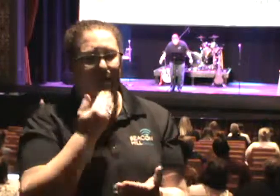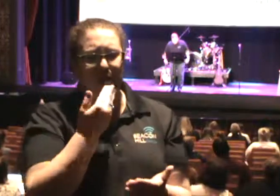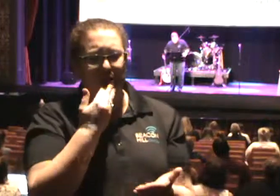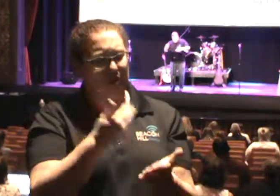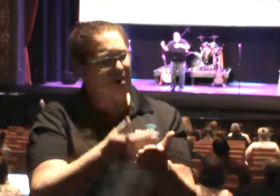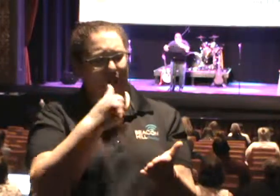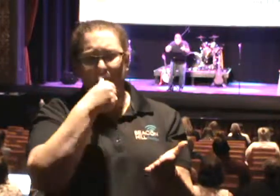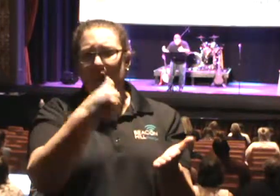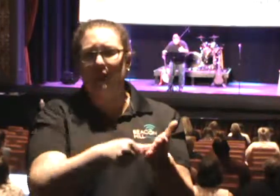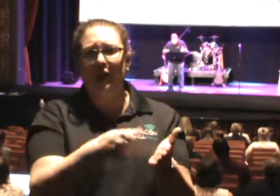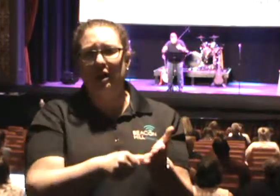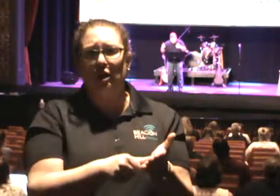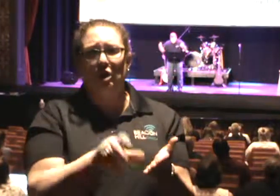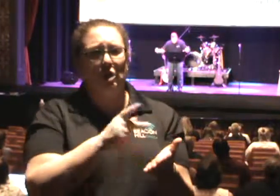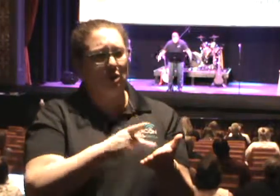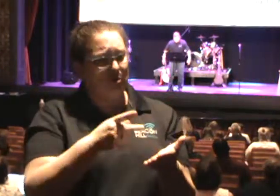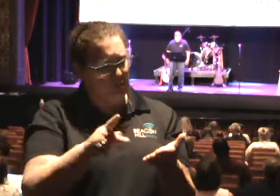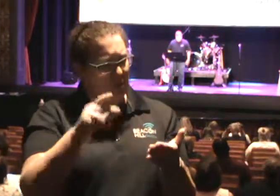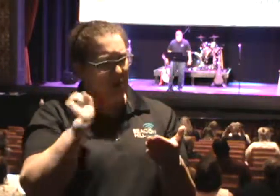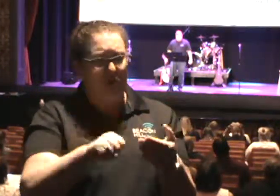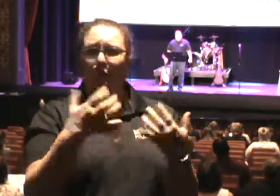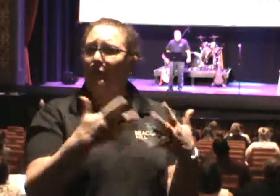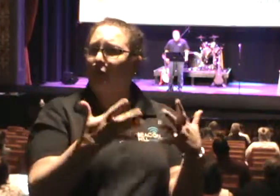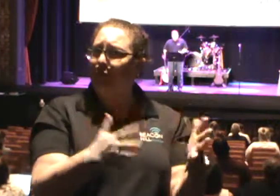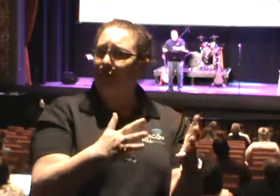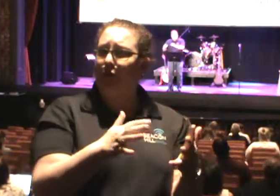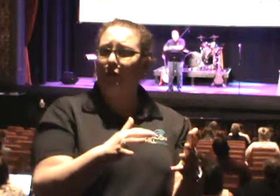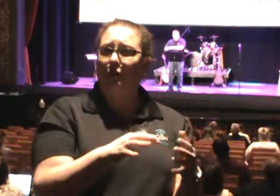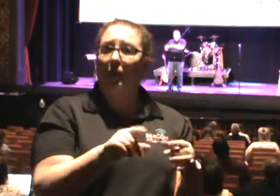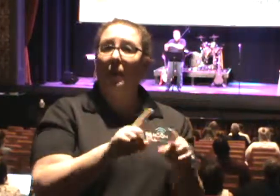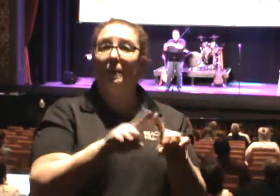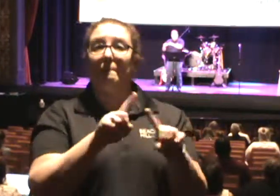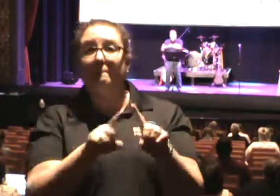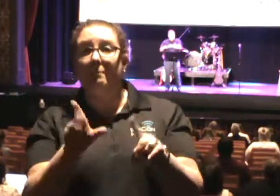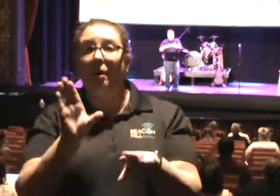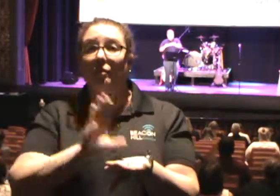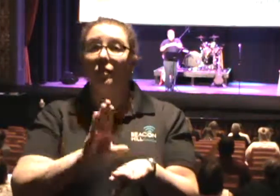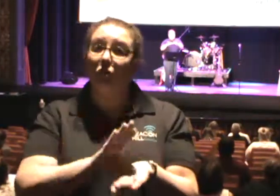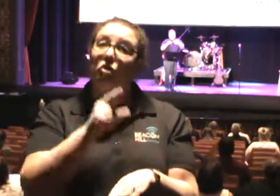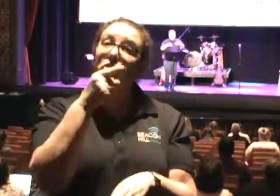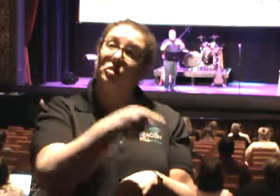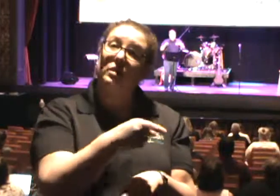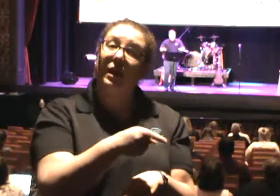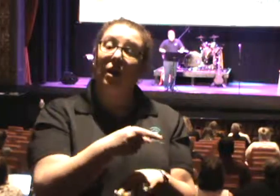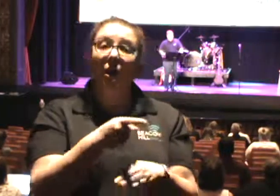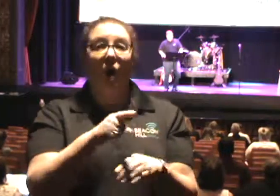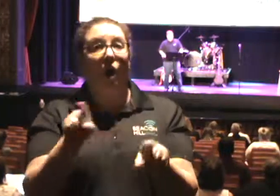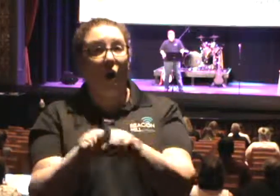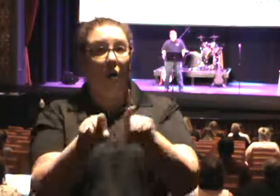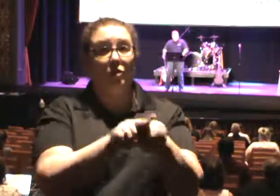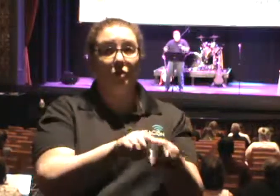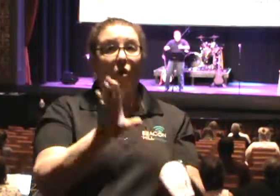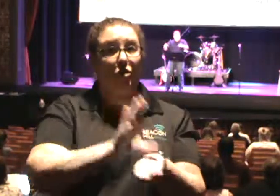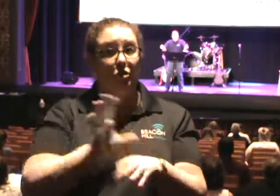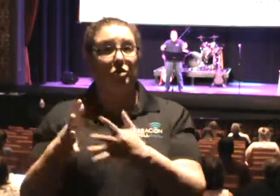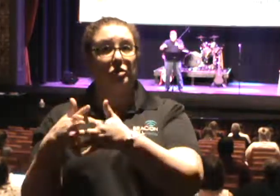have been good. He could have wrapped this all up. But the church at Thessalonica, the church in America today, need to hear the